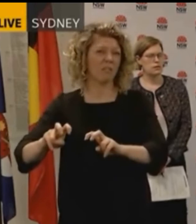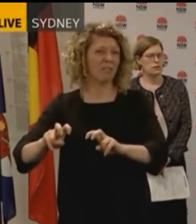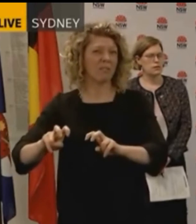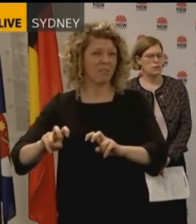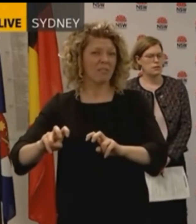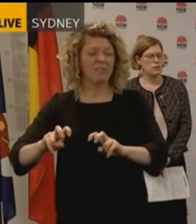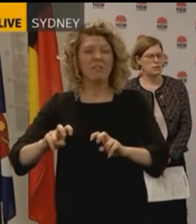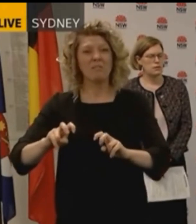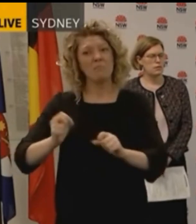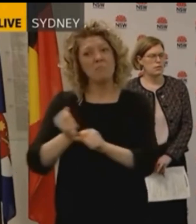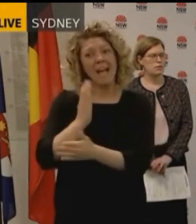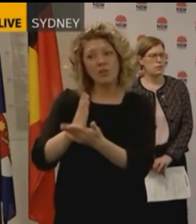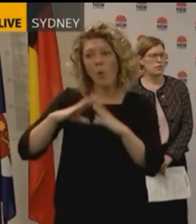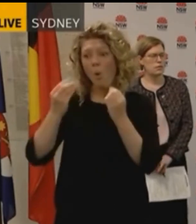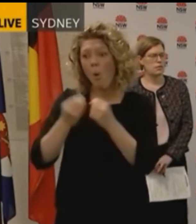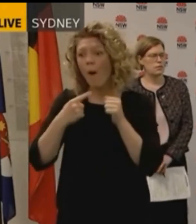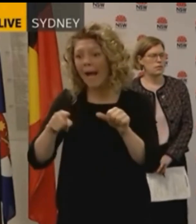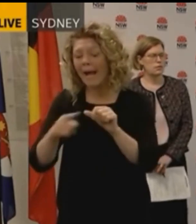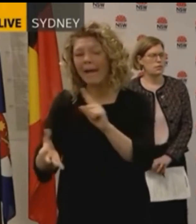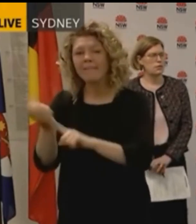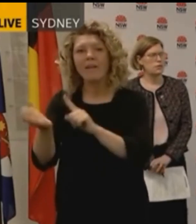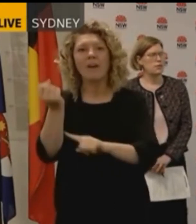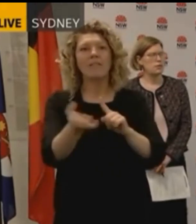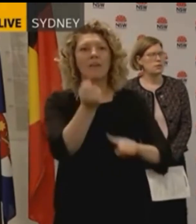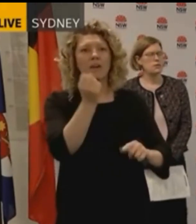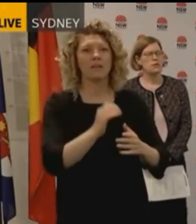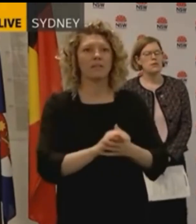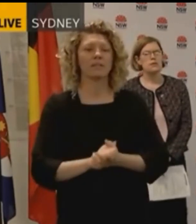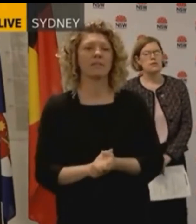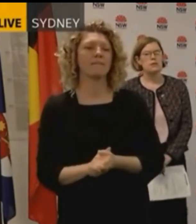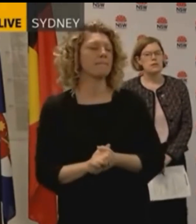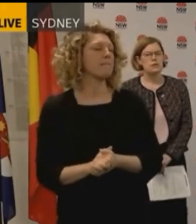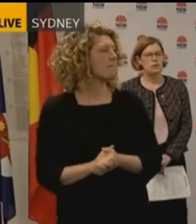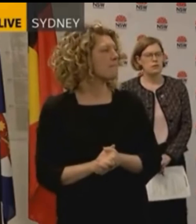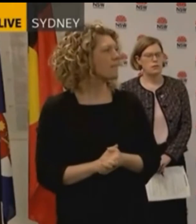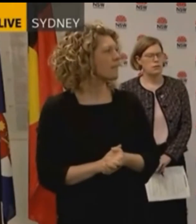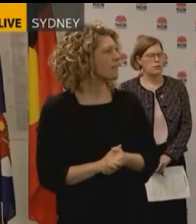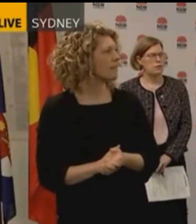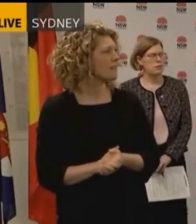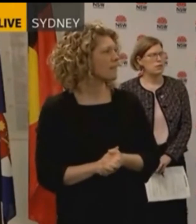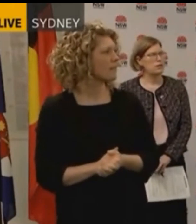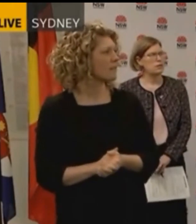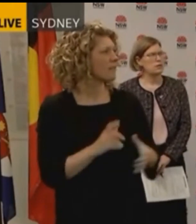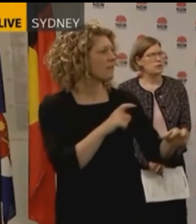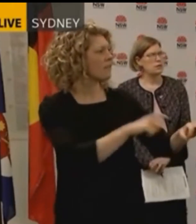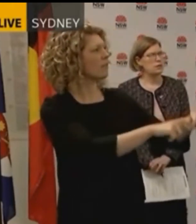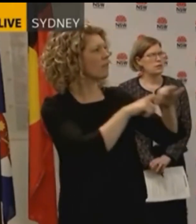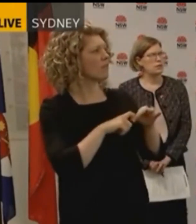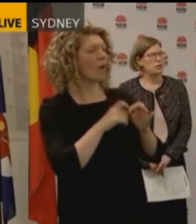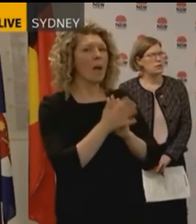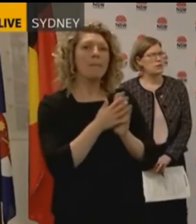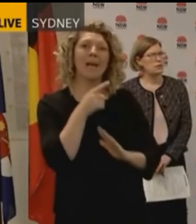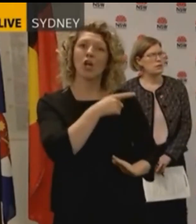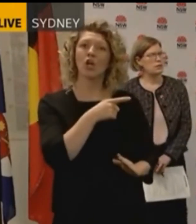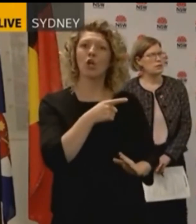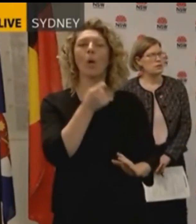that they get a thorough hearing of all the evidence today. So did you actively limit the amount of information that you knew about